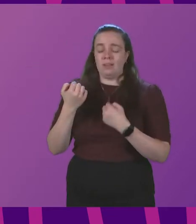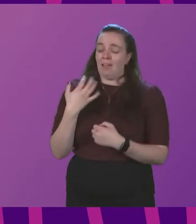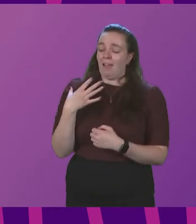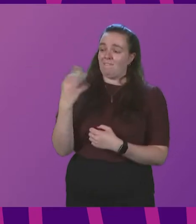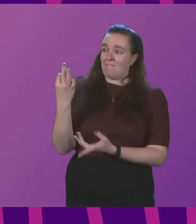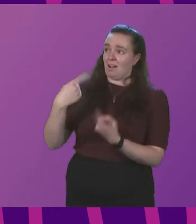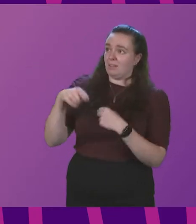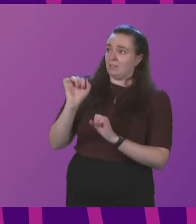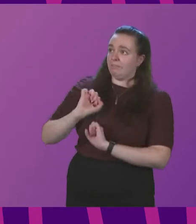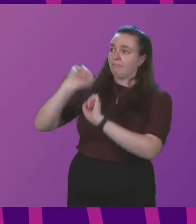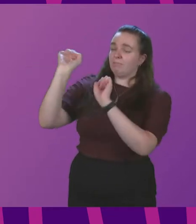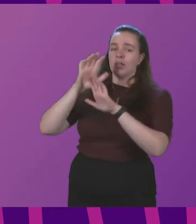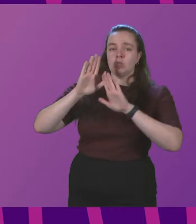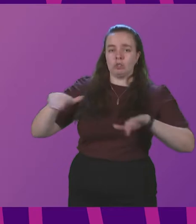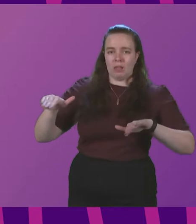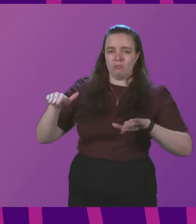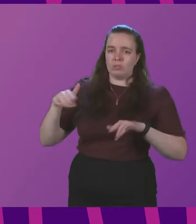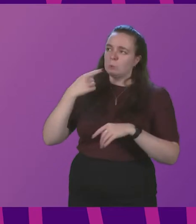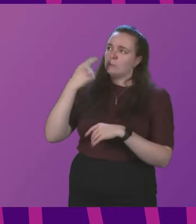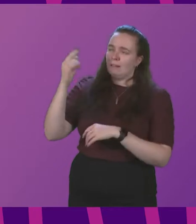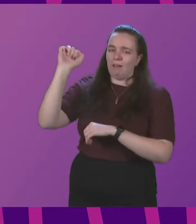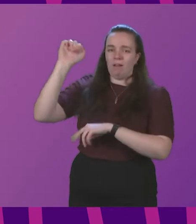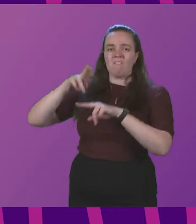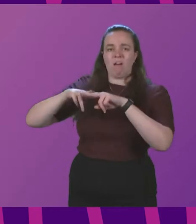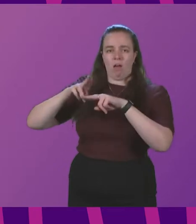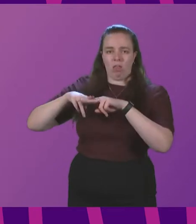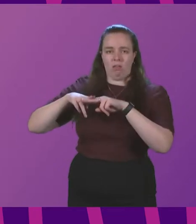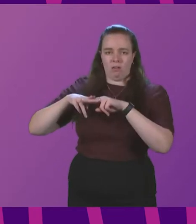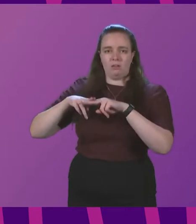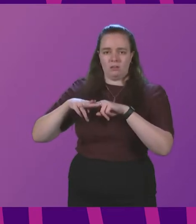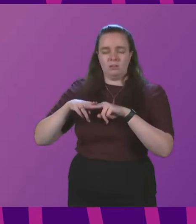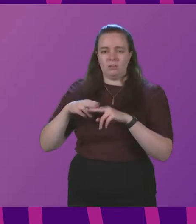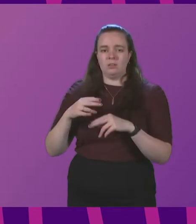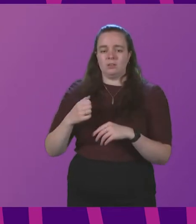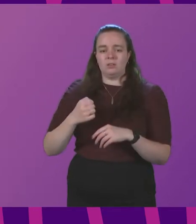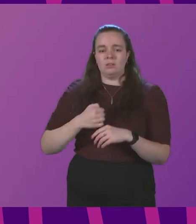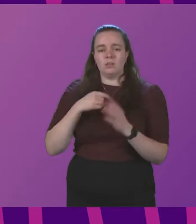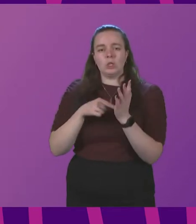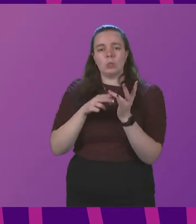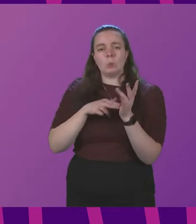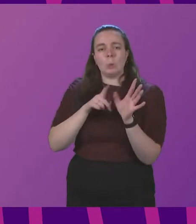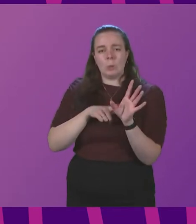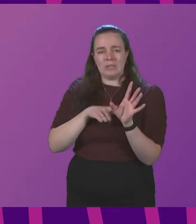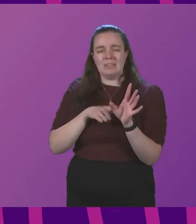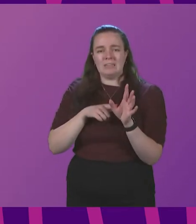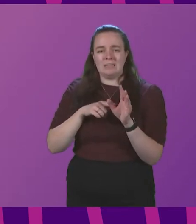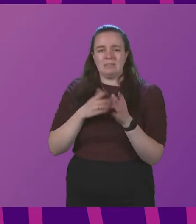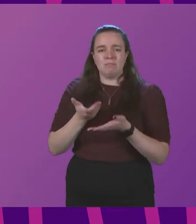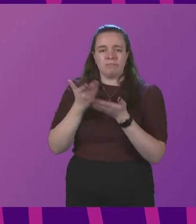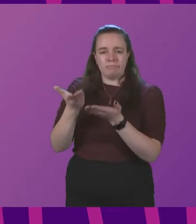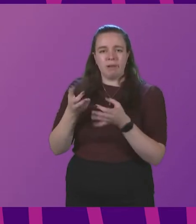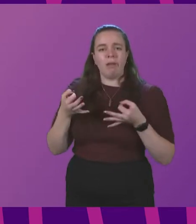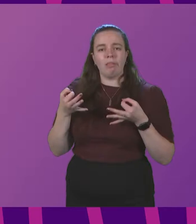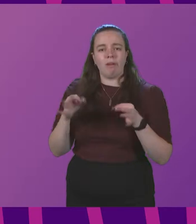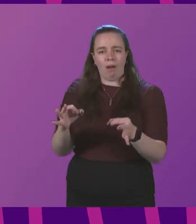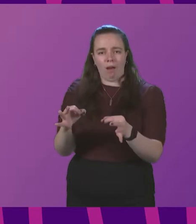his children to call him Father. In the midst of our Saviour's atoning sacrifice in the garden called